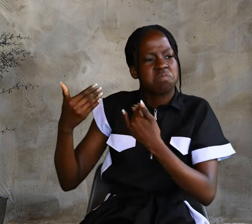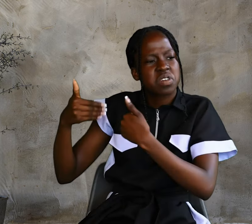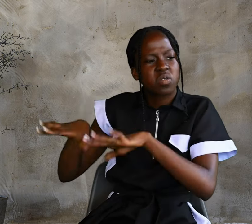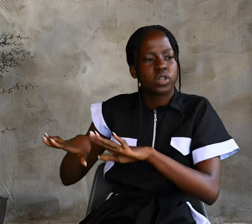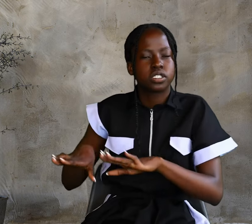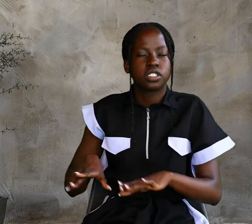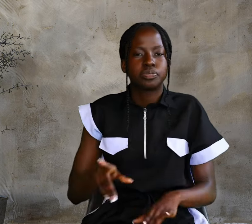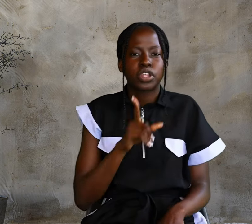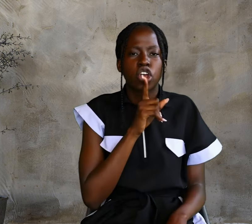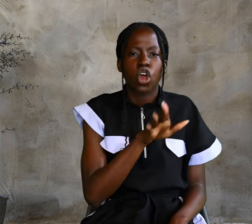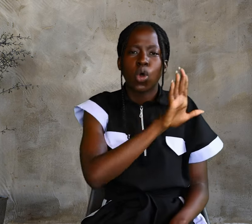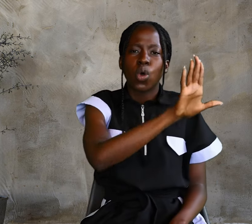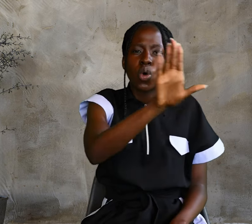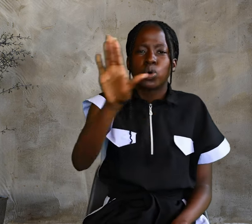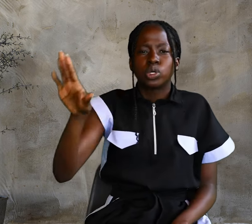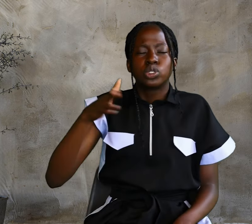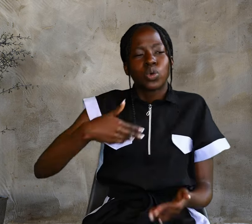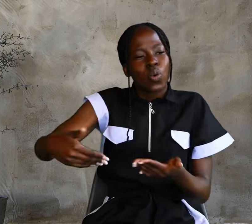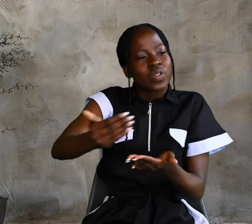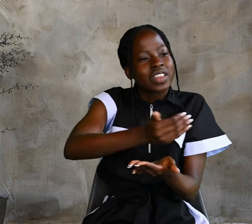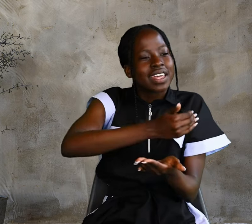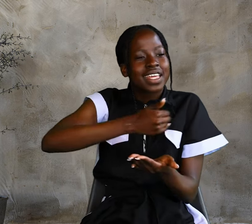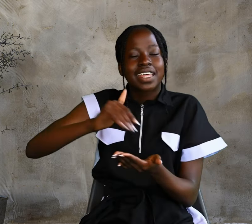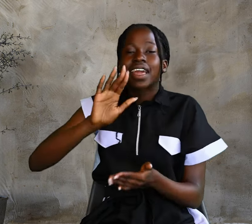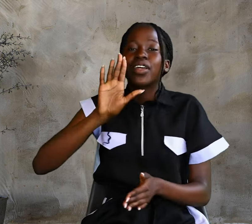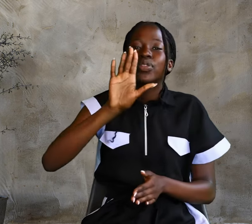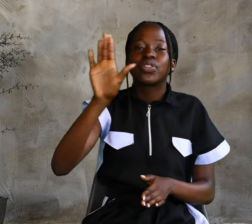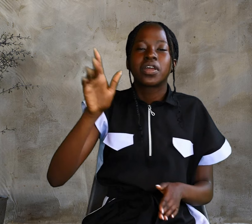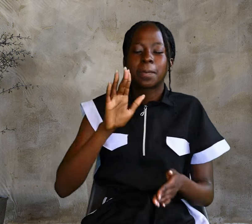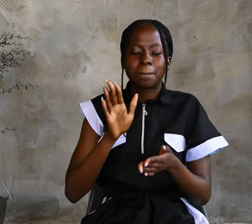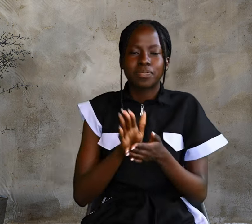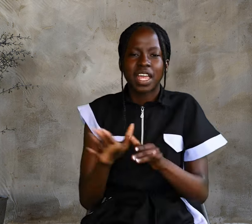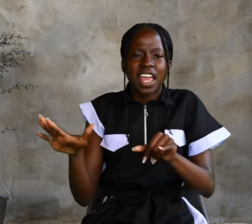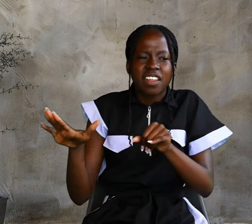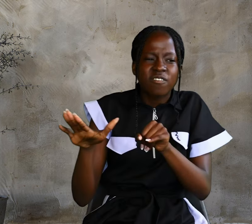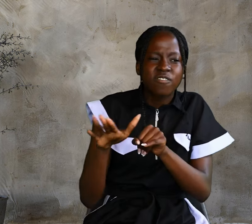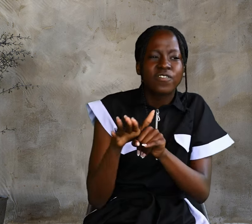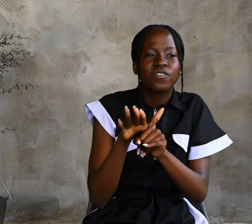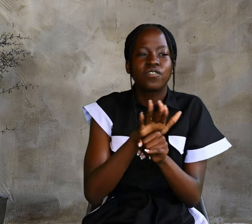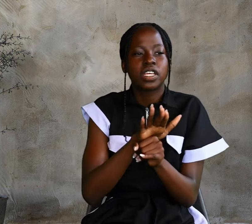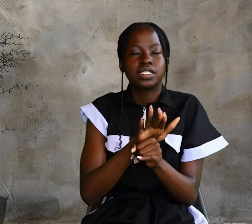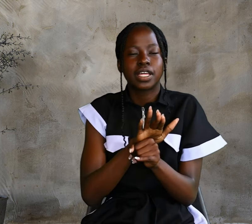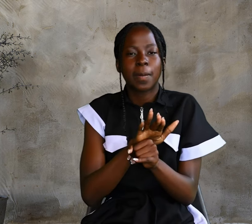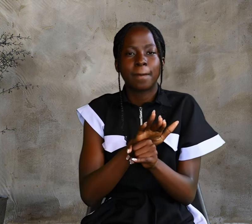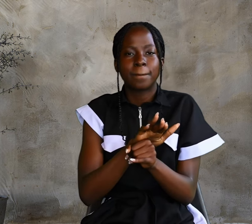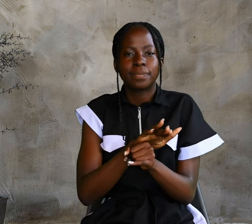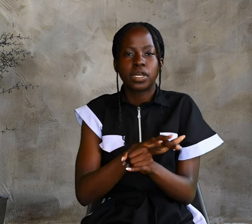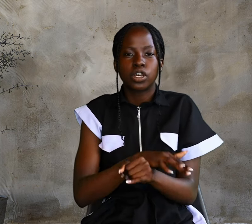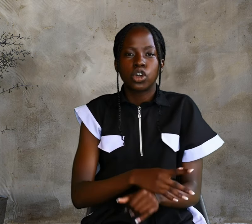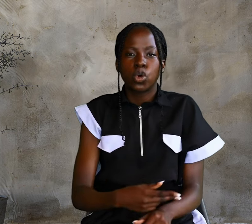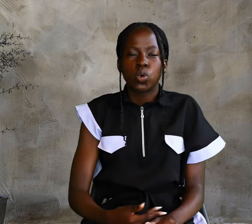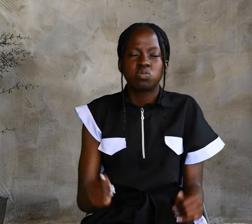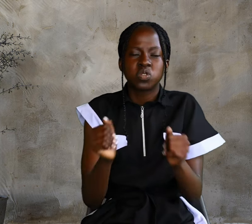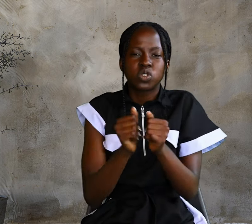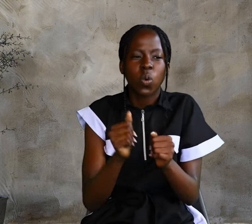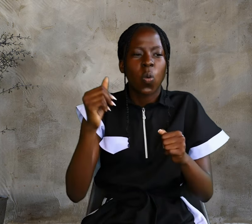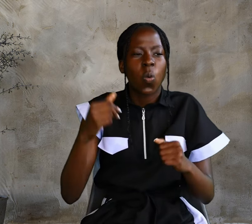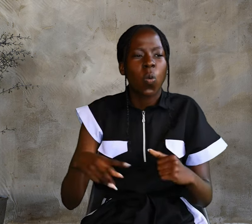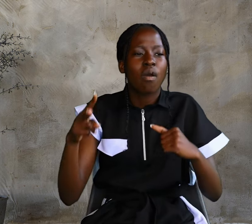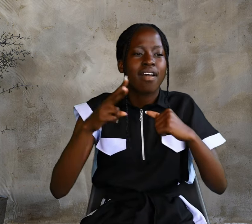be wasted. So they gathered them, and filled twelve baskets